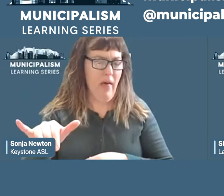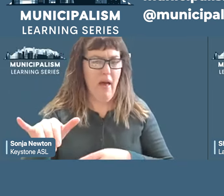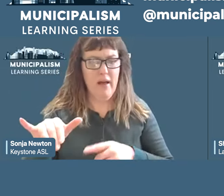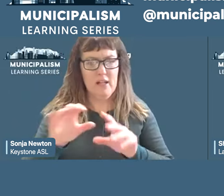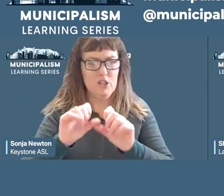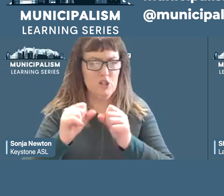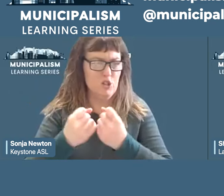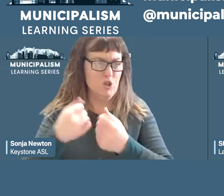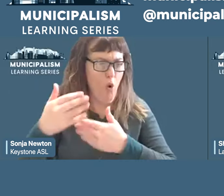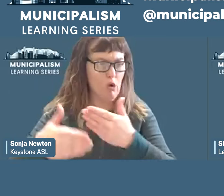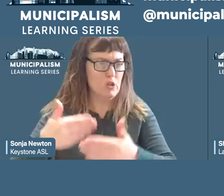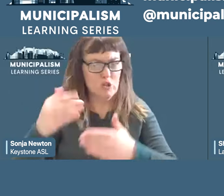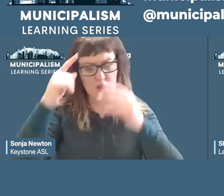shape.